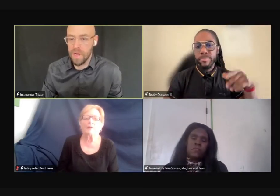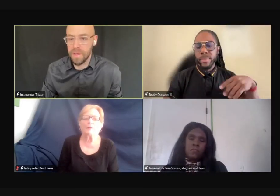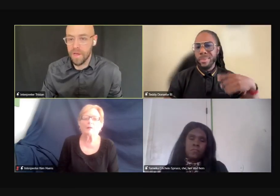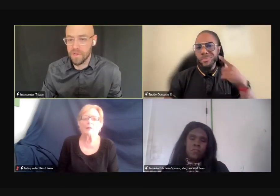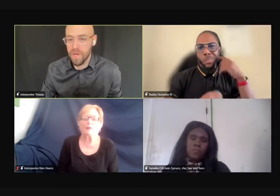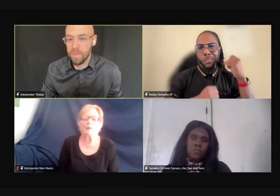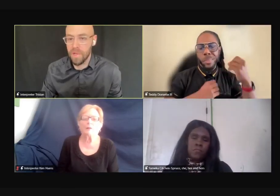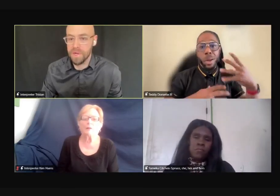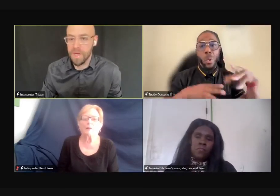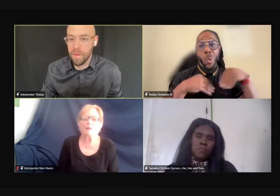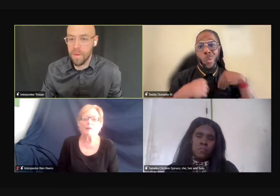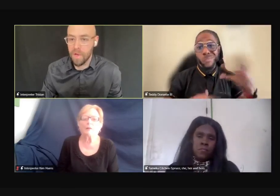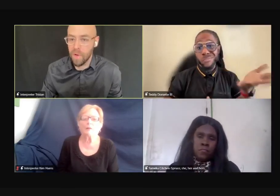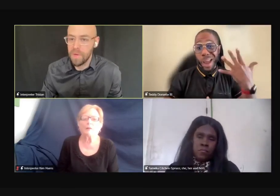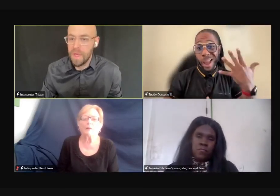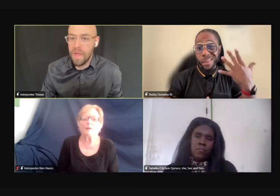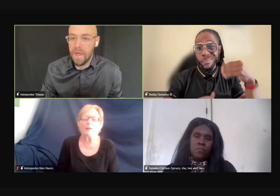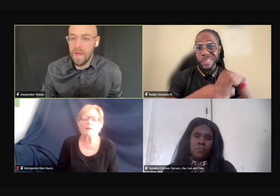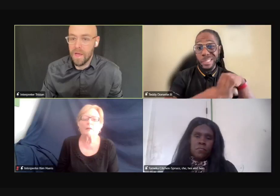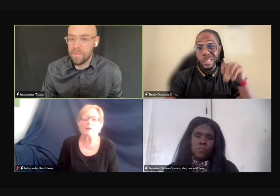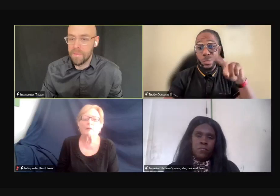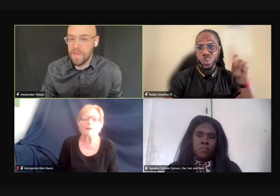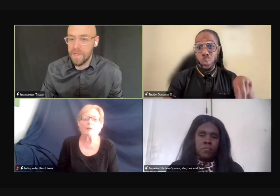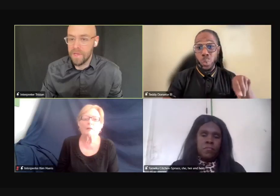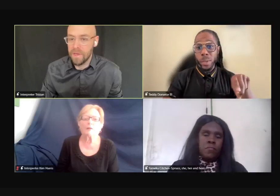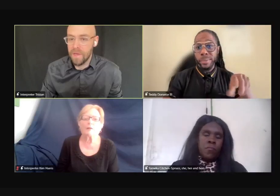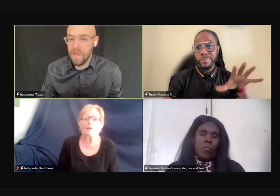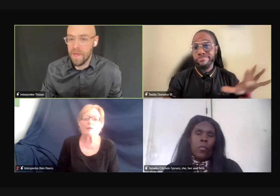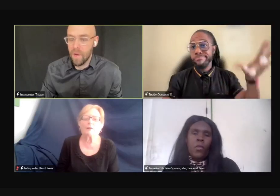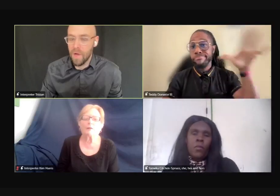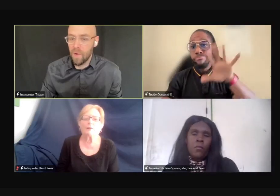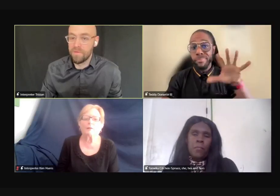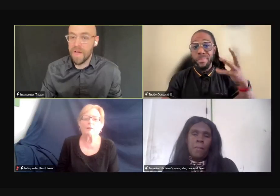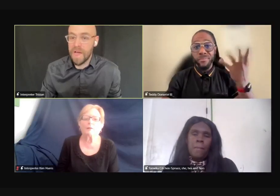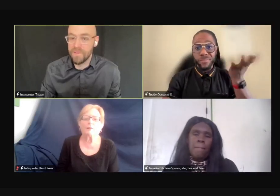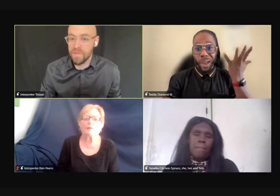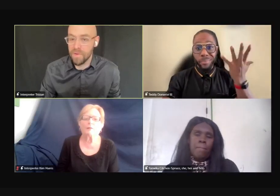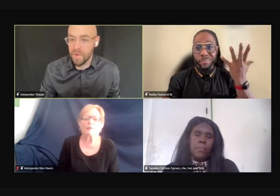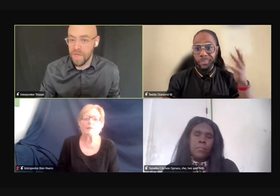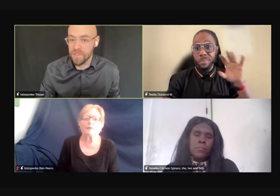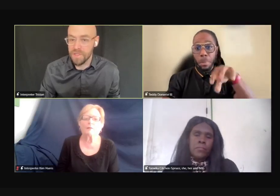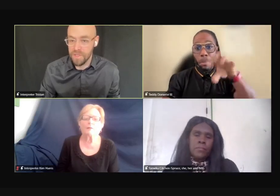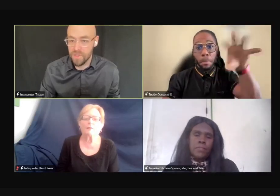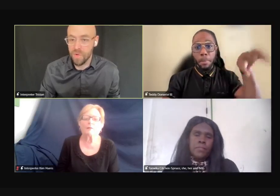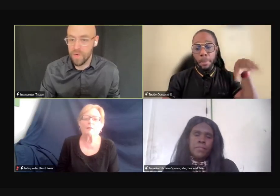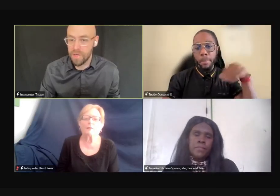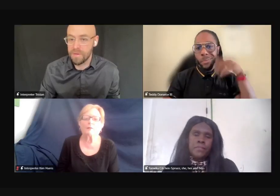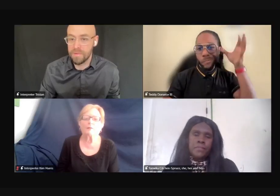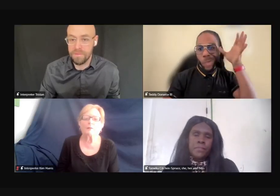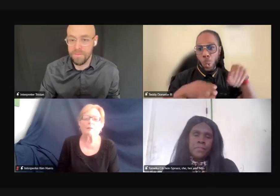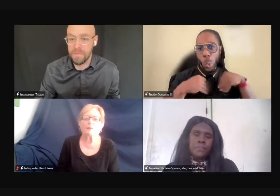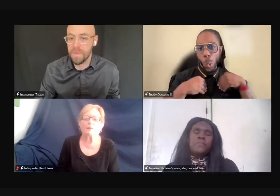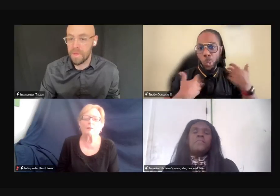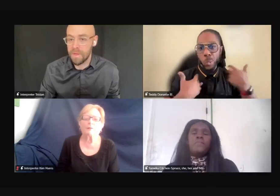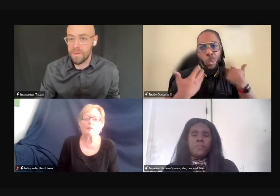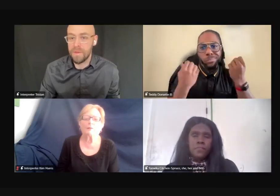salon, the hair shop a long time ago. He owned five different locations in Detroit.